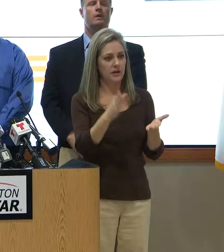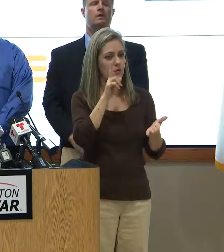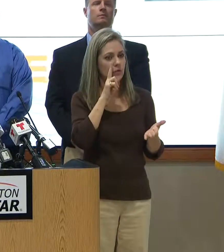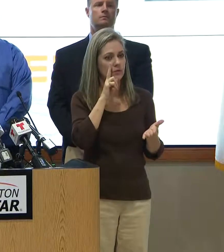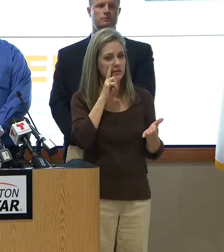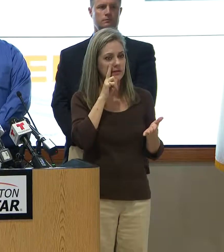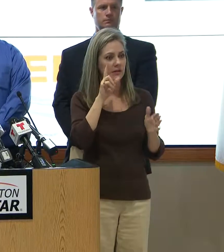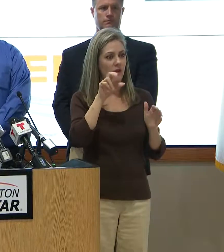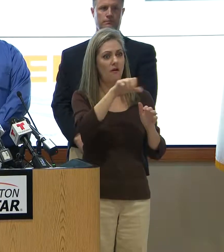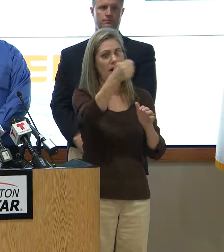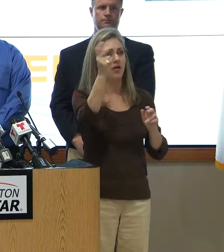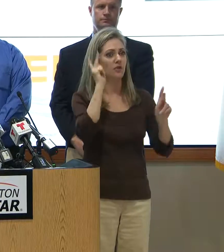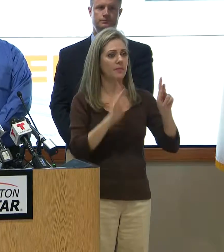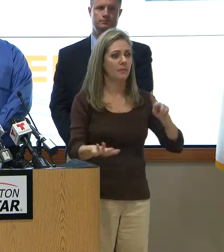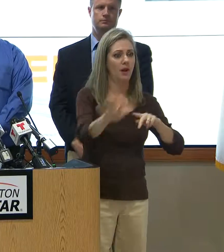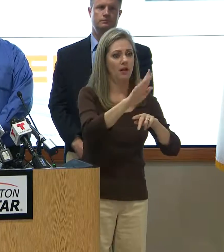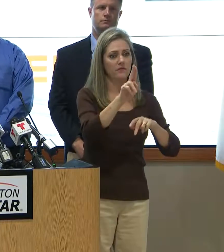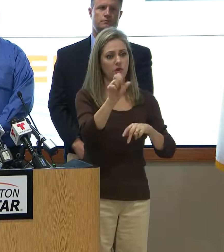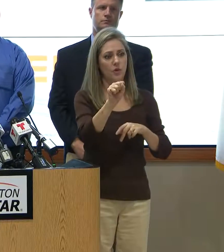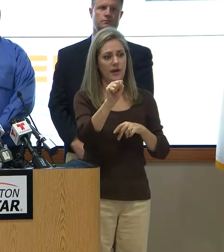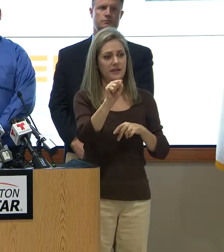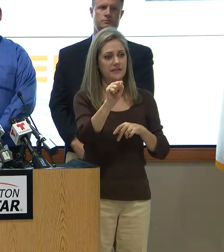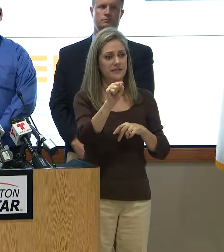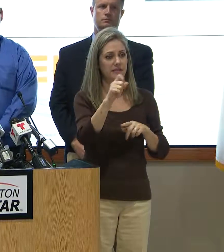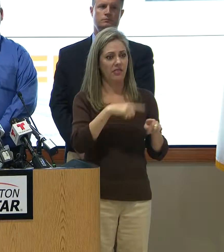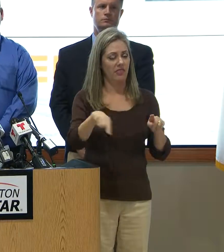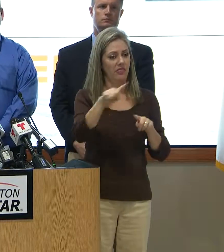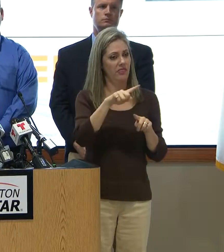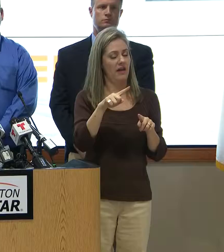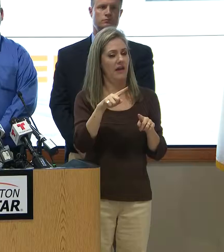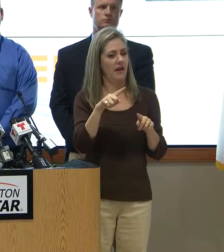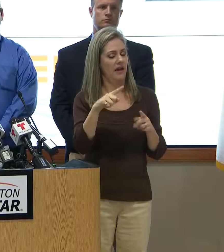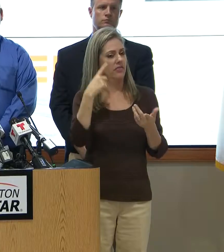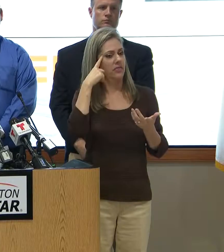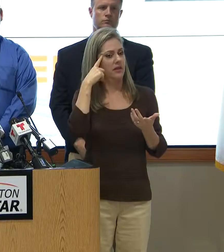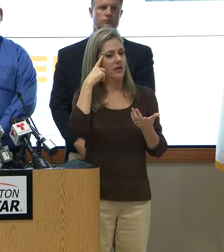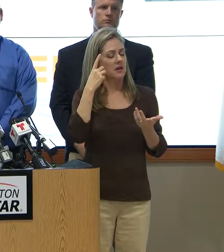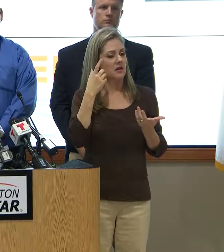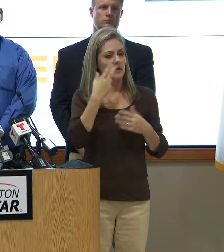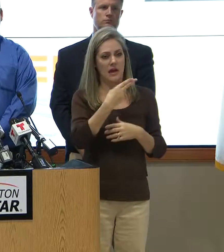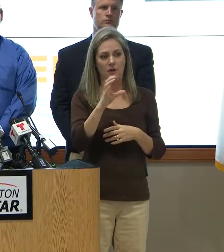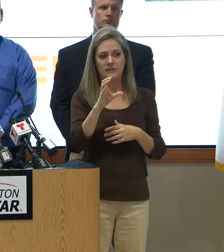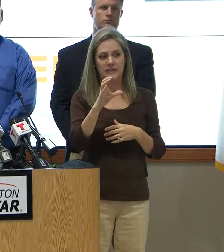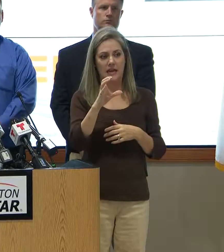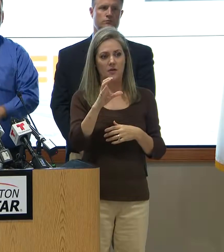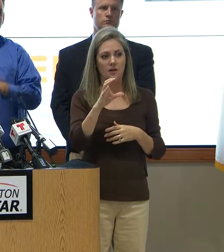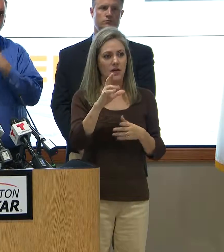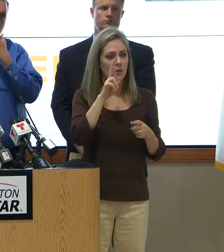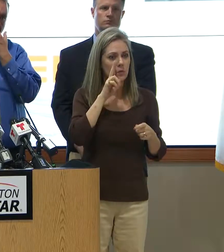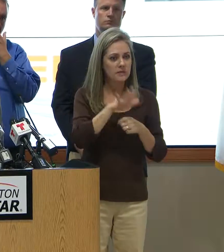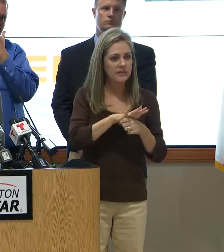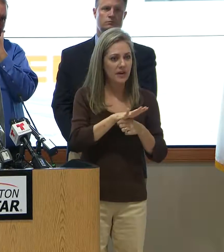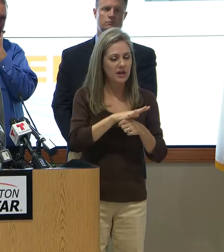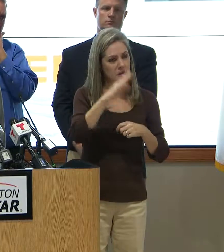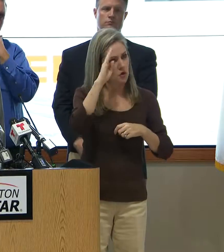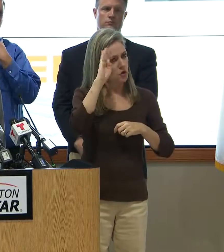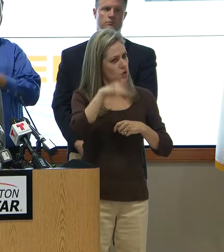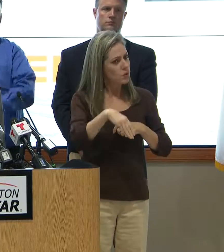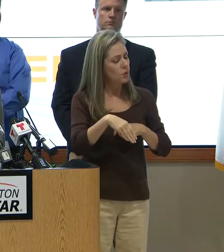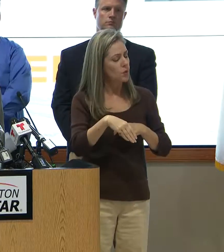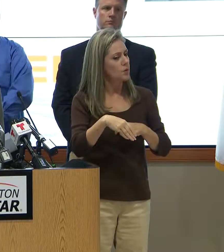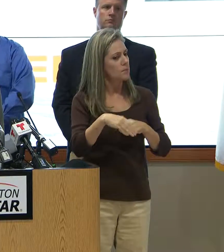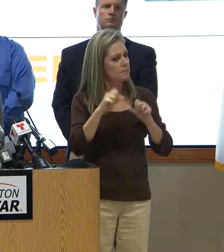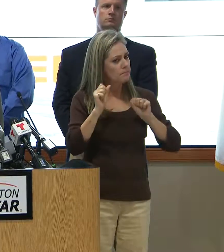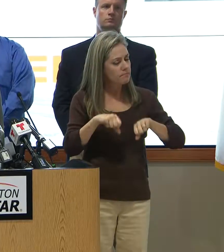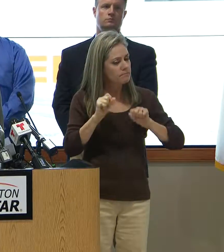I believe, the suggestion that Harris County Houston knew this was a possibility